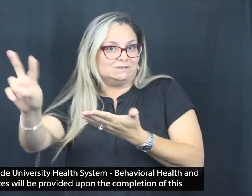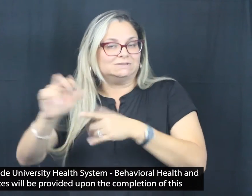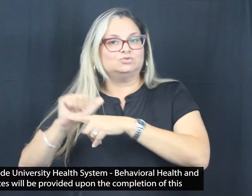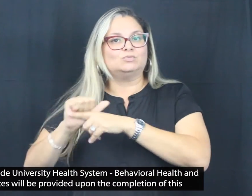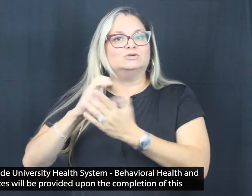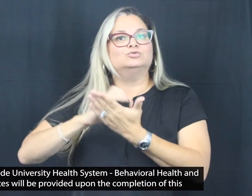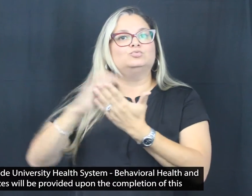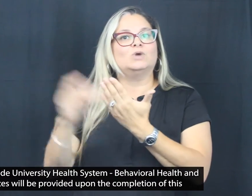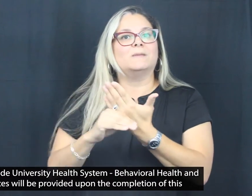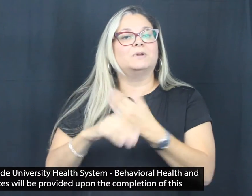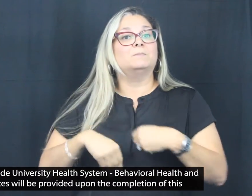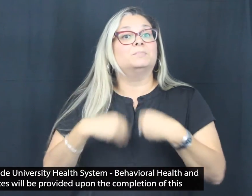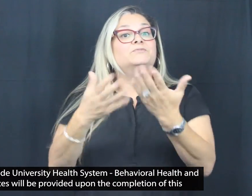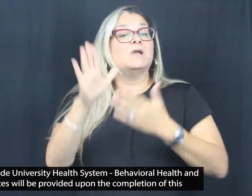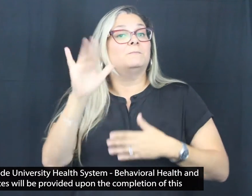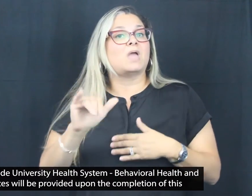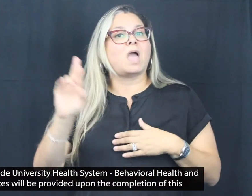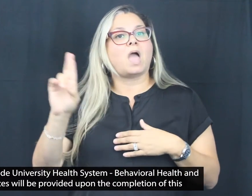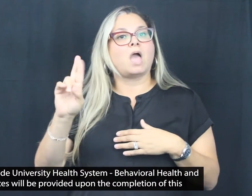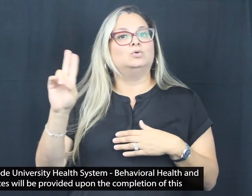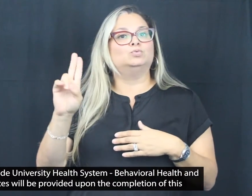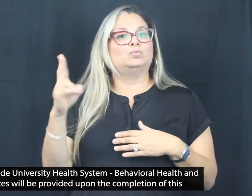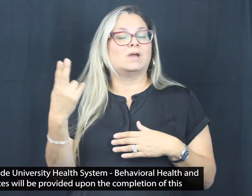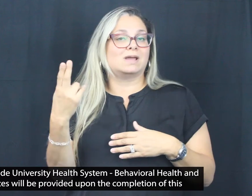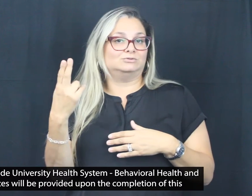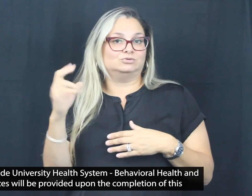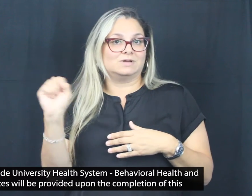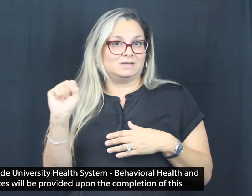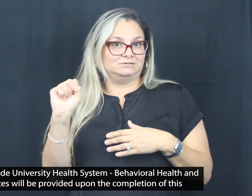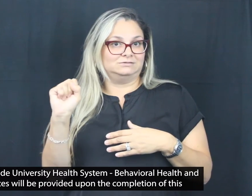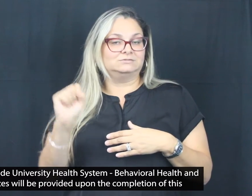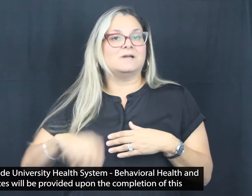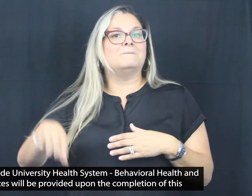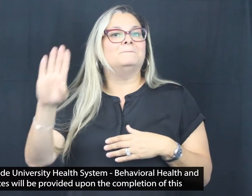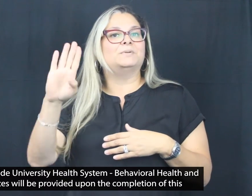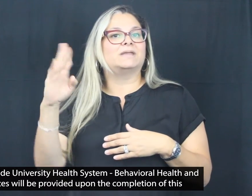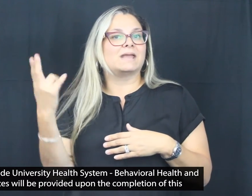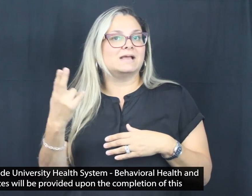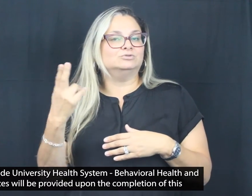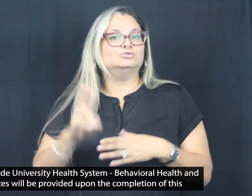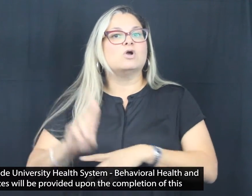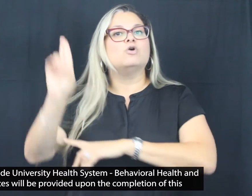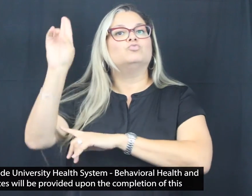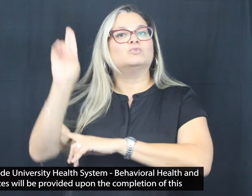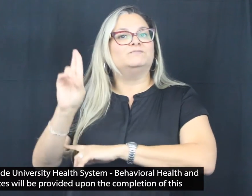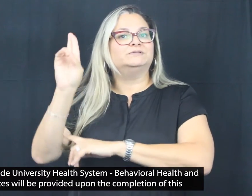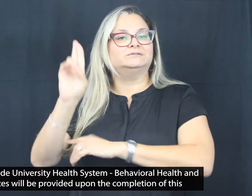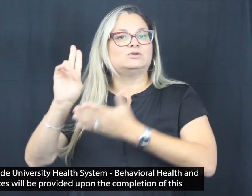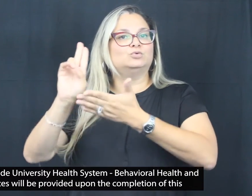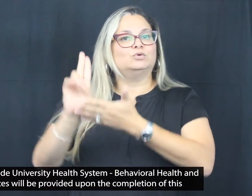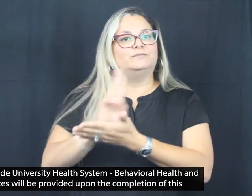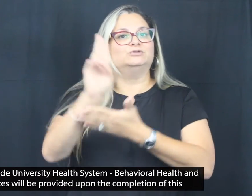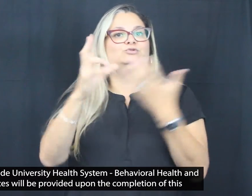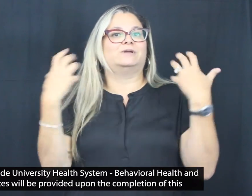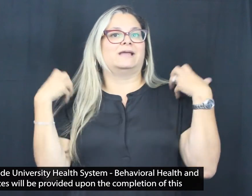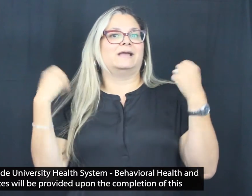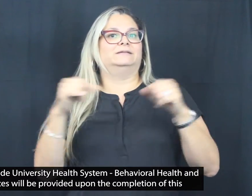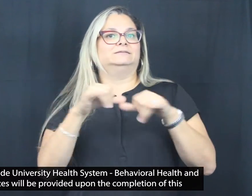Riverside University Health System Behavioral Health, and the certificates will be provided upon the